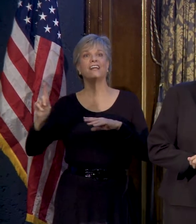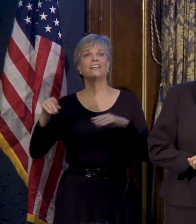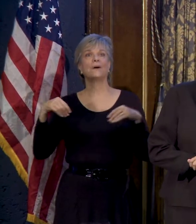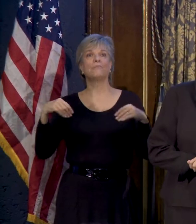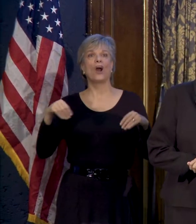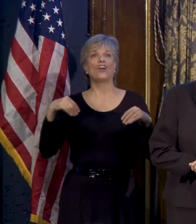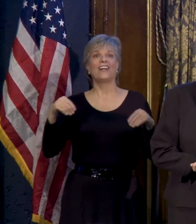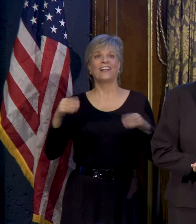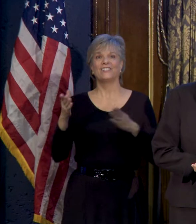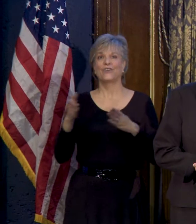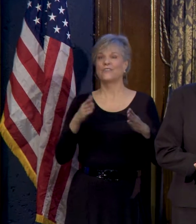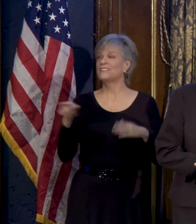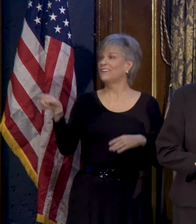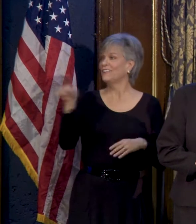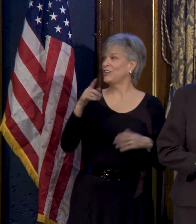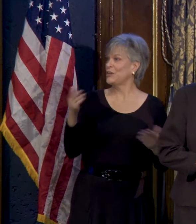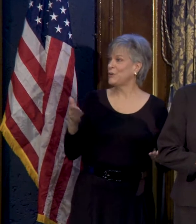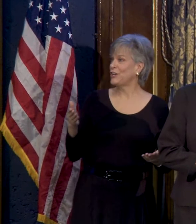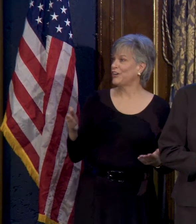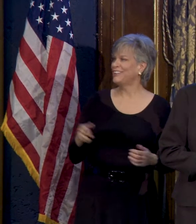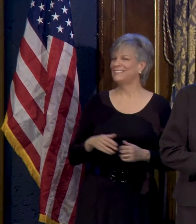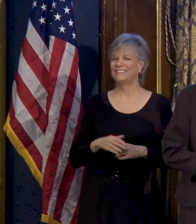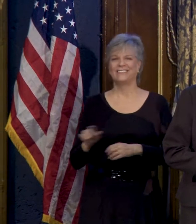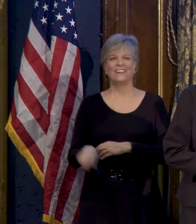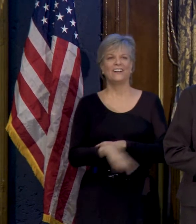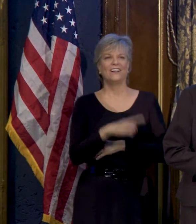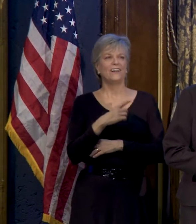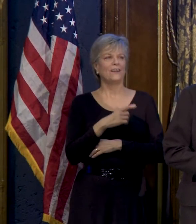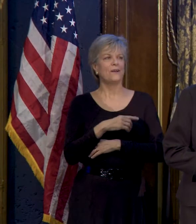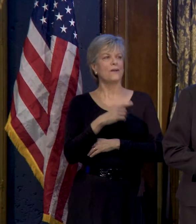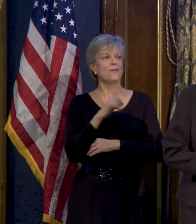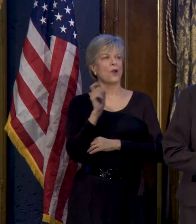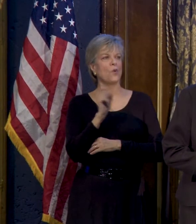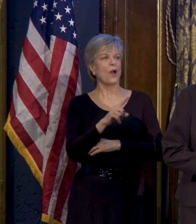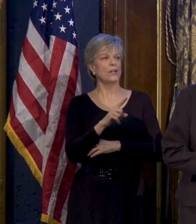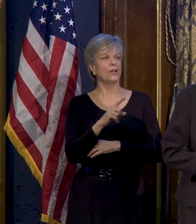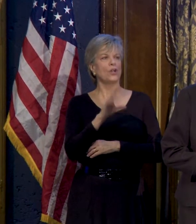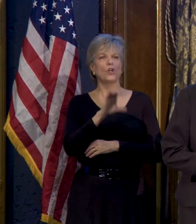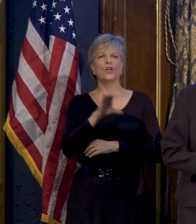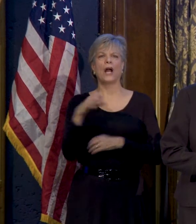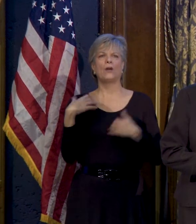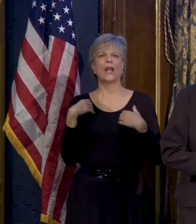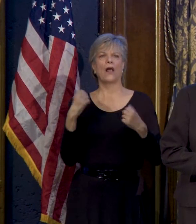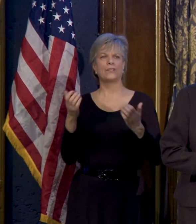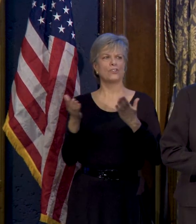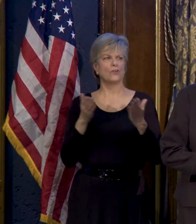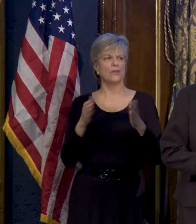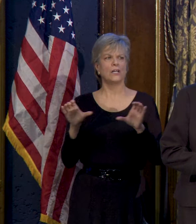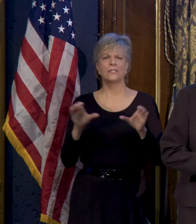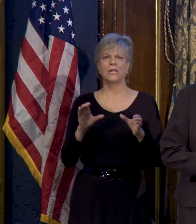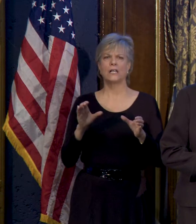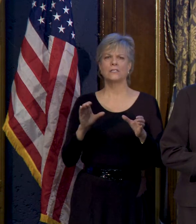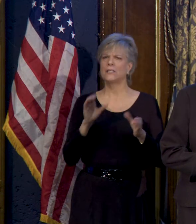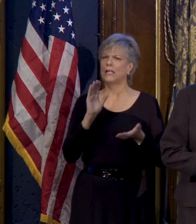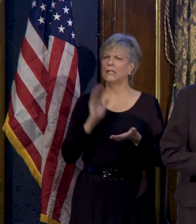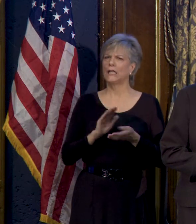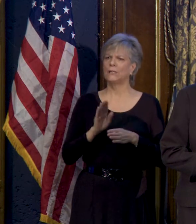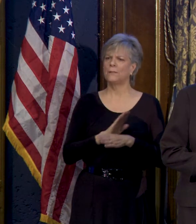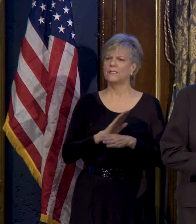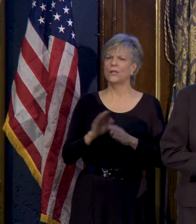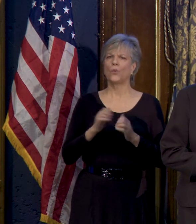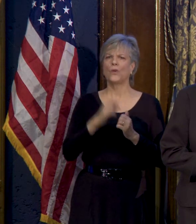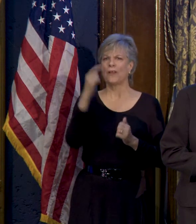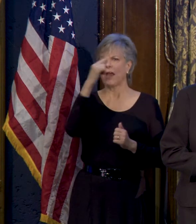here today? The question is, Cook County Health Services does little business with